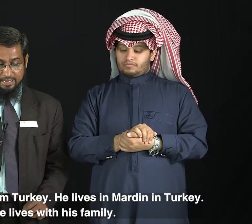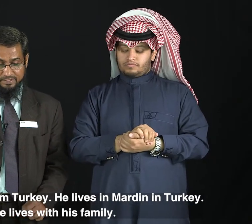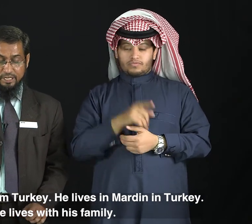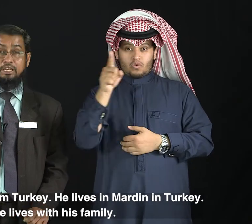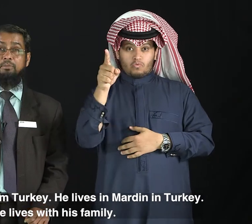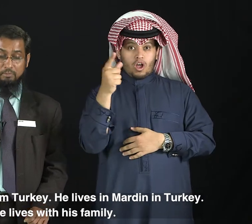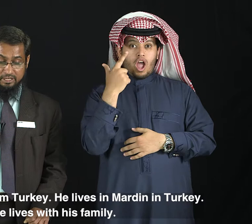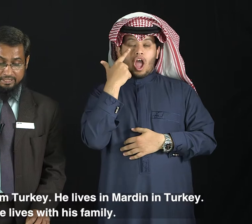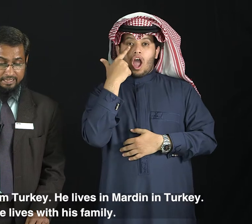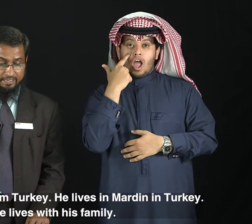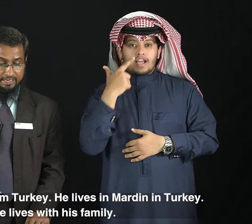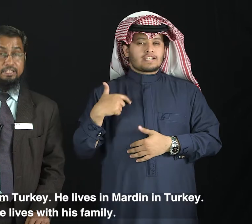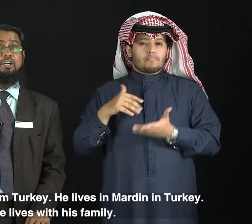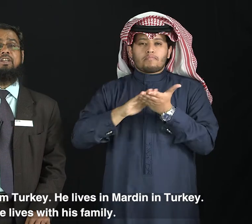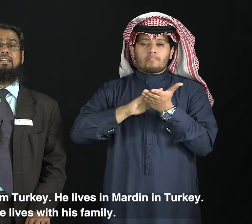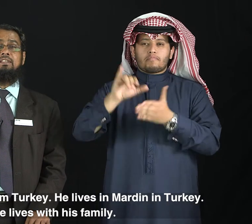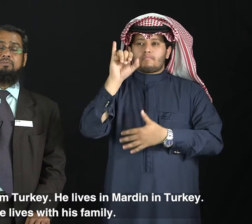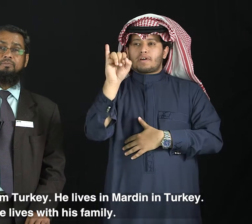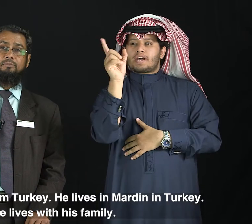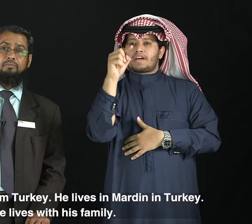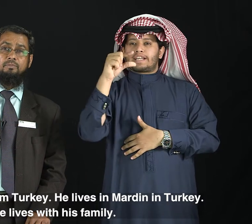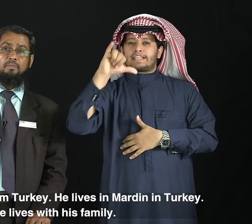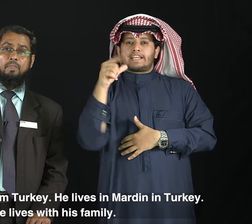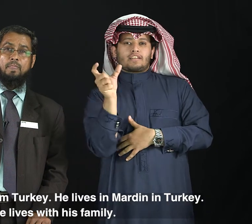He lives in Mardin in Turkey.